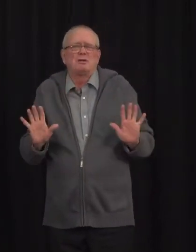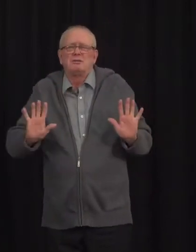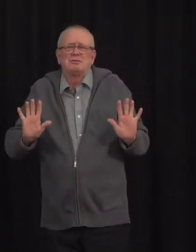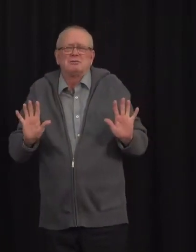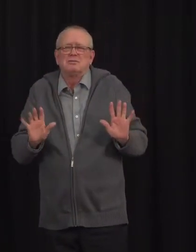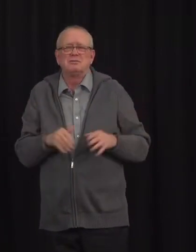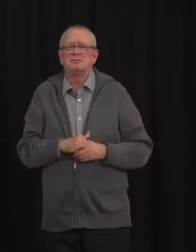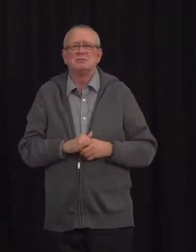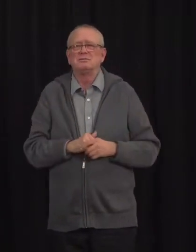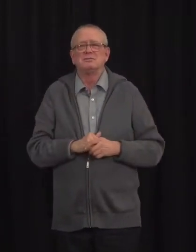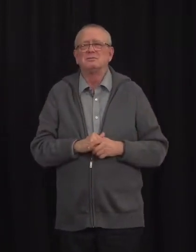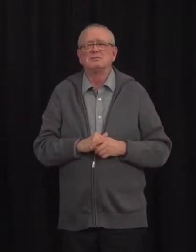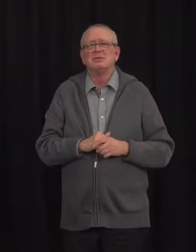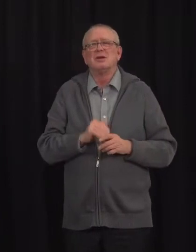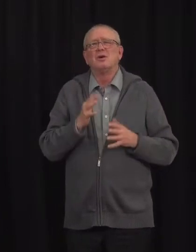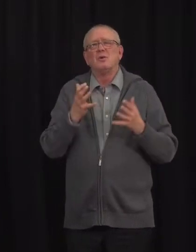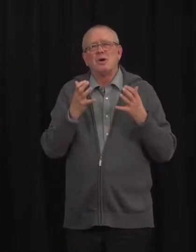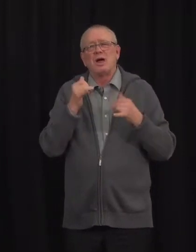Finally, let me just say,